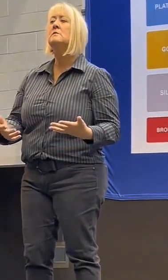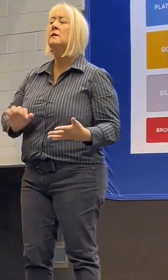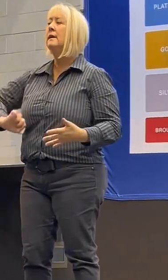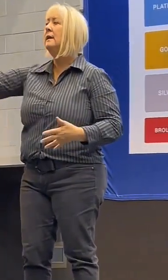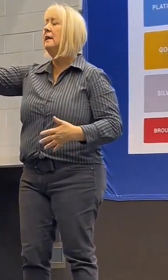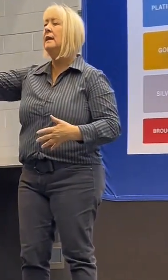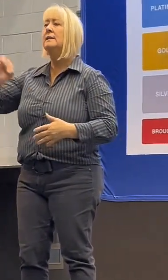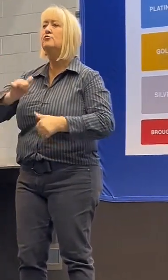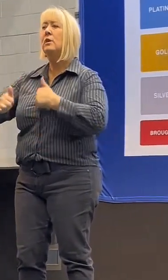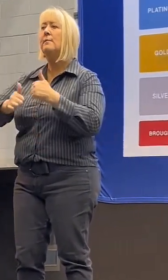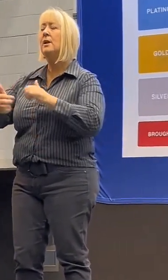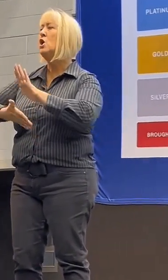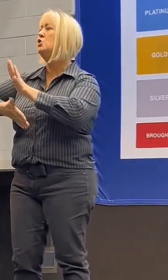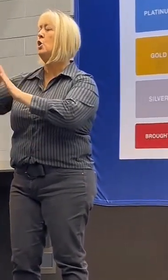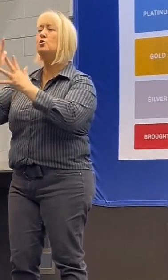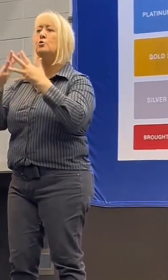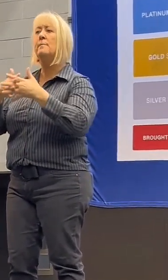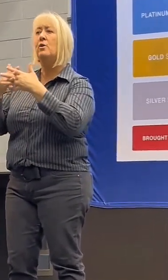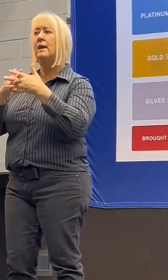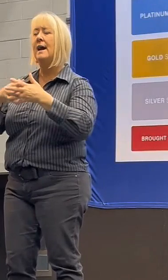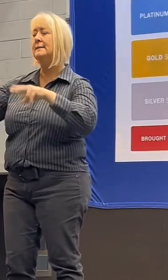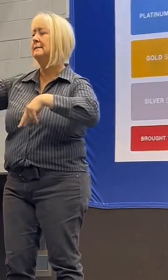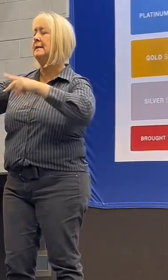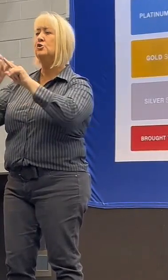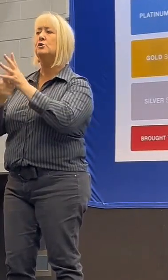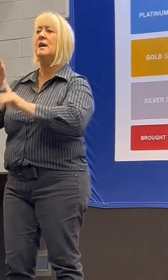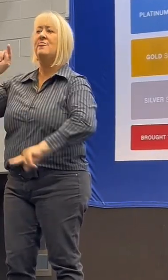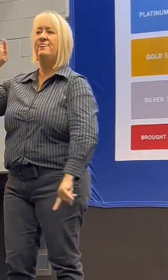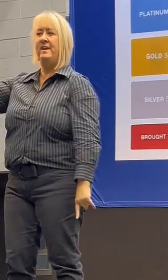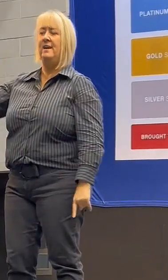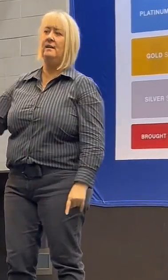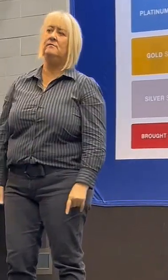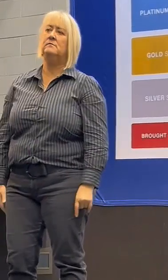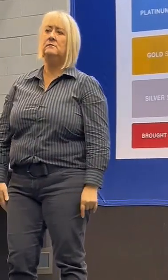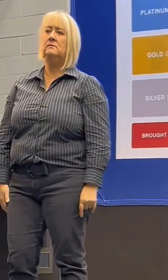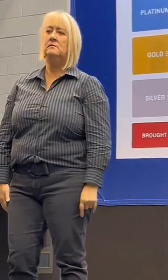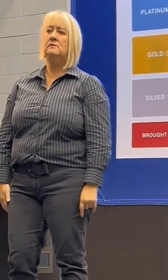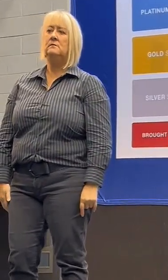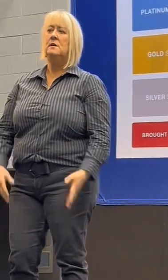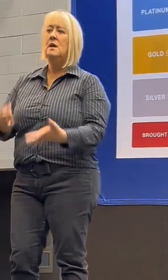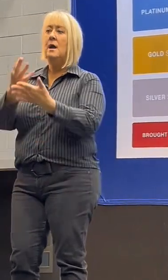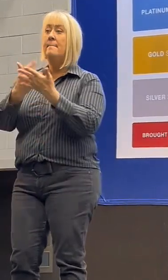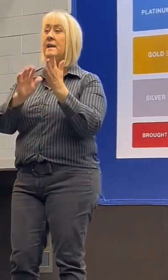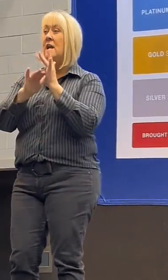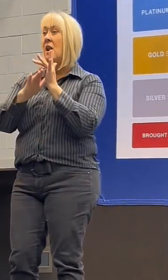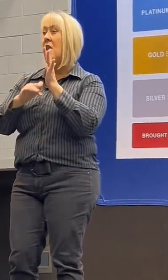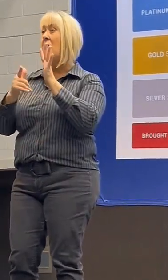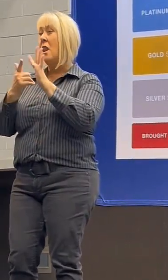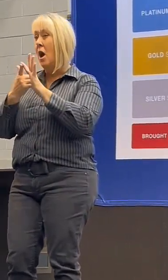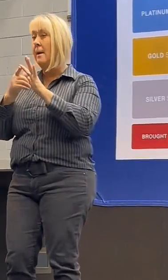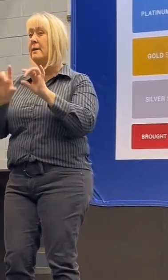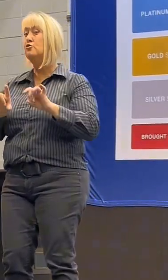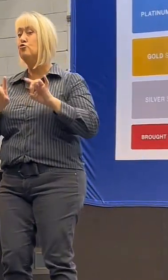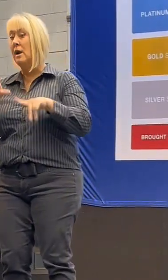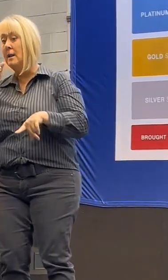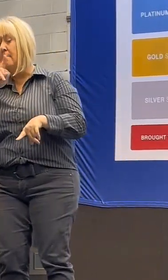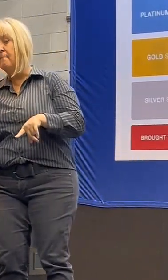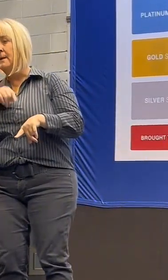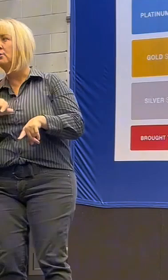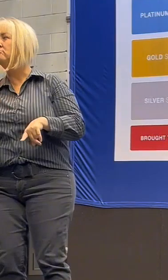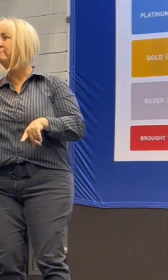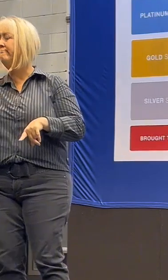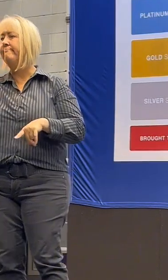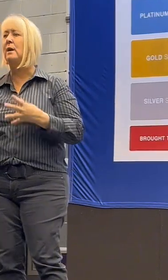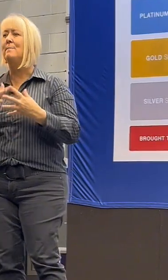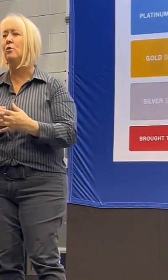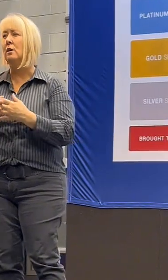Head to America and see a doctor over there. Where many Australian Lyme patients sought treatment. I went back to the drawing